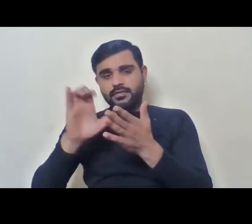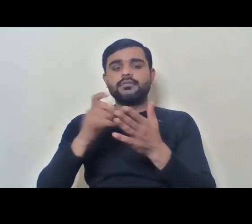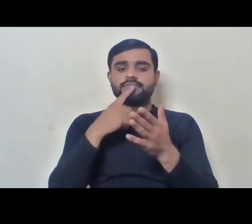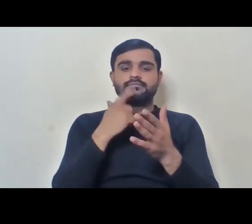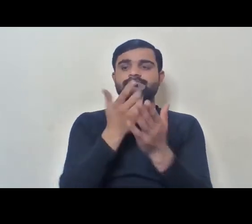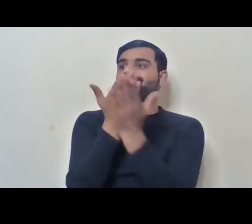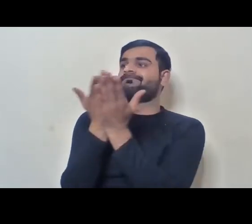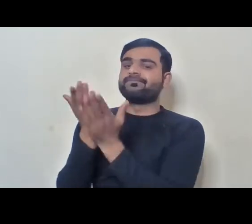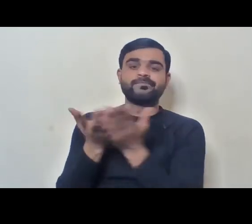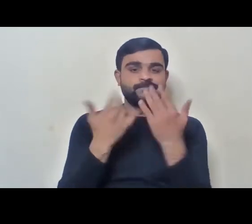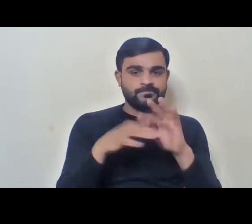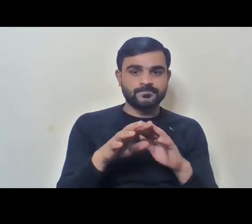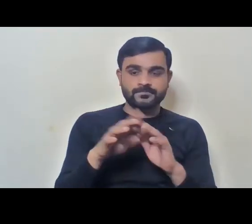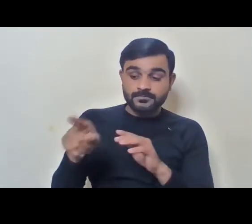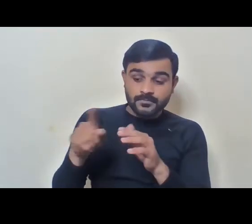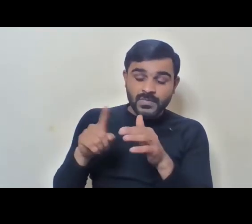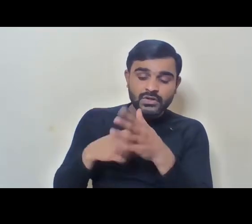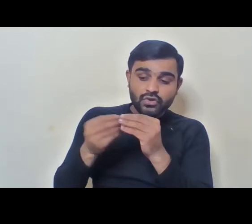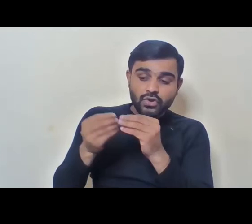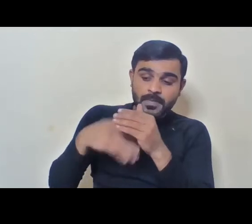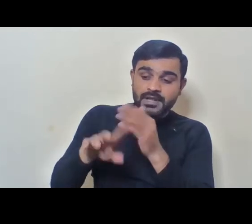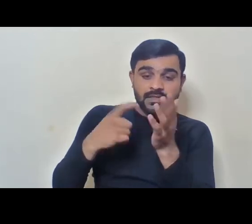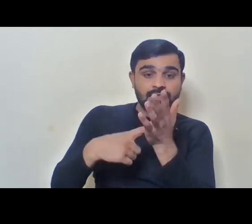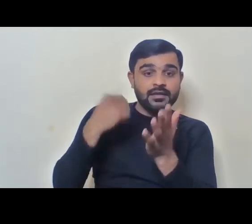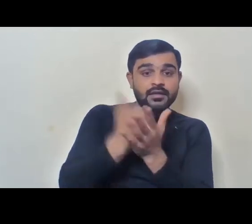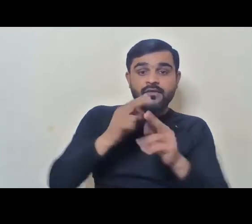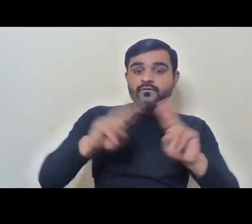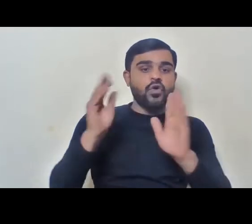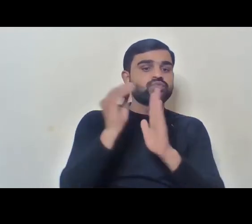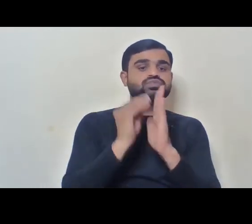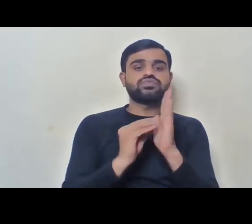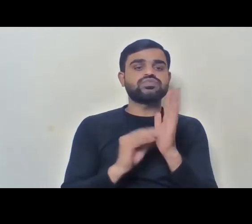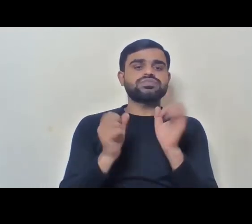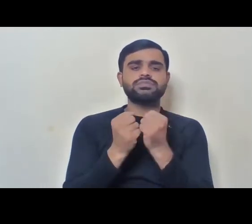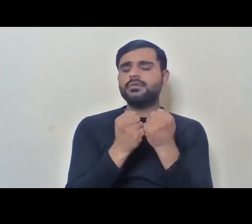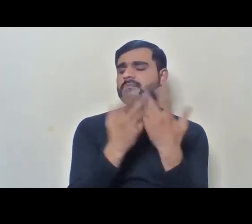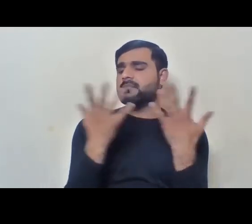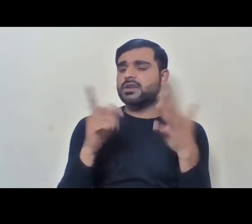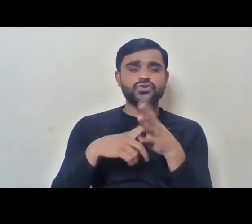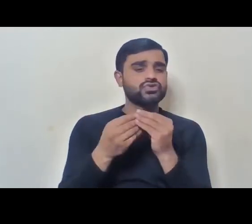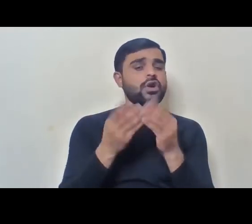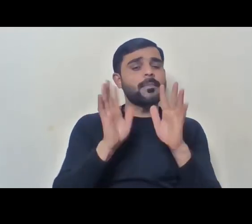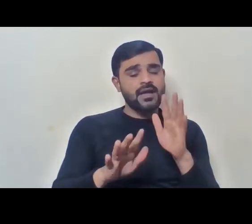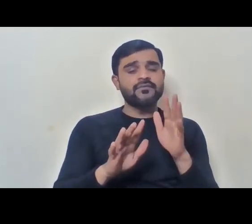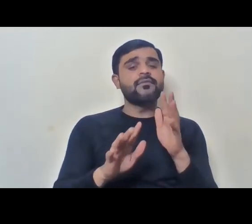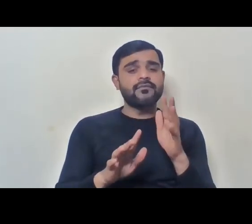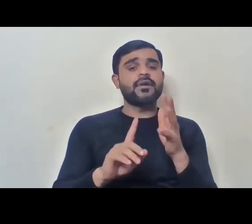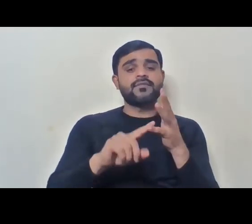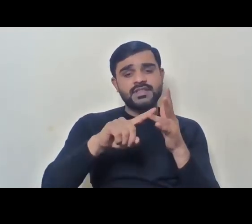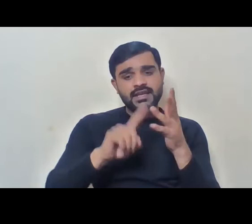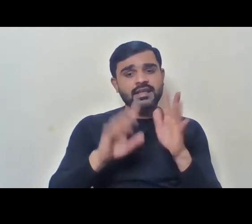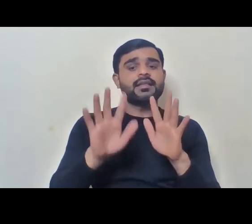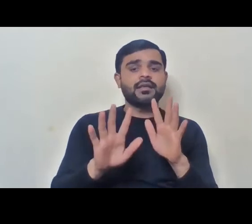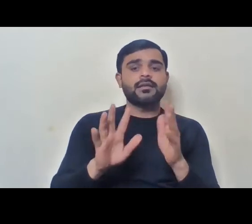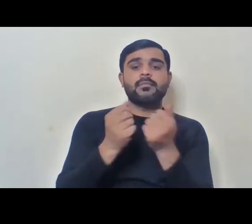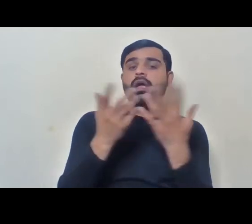identification and reservation of posts is not, is not being done, and there are many backlog vacancies. Then the second issue that